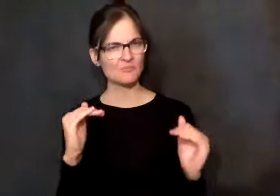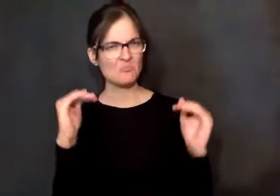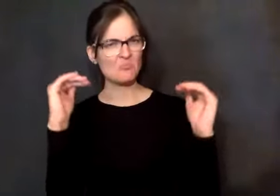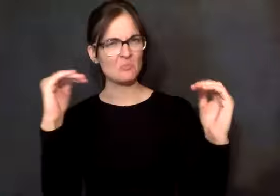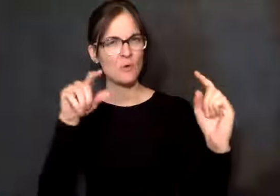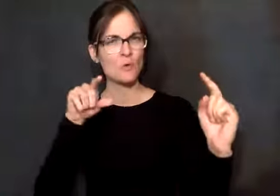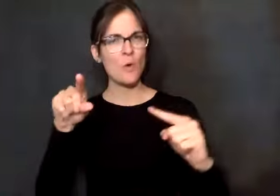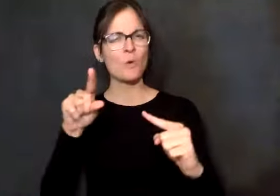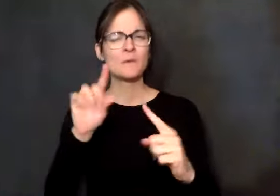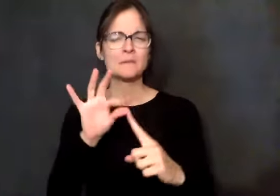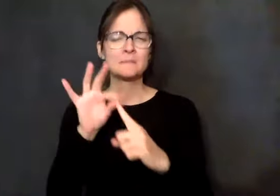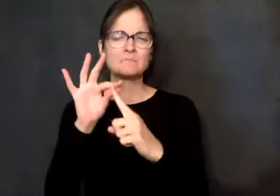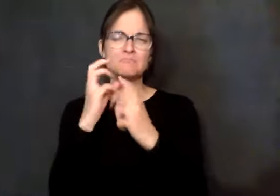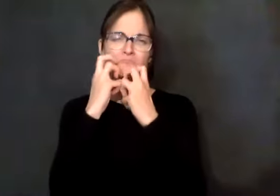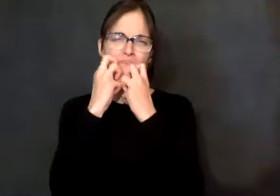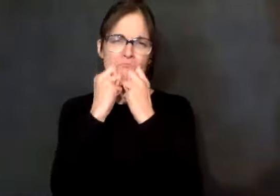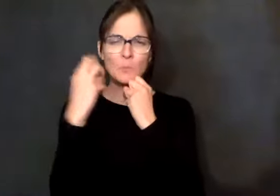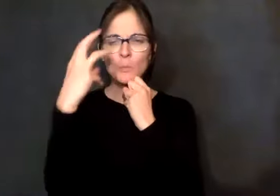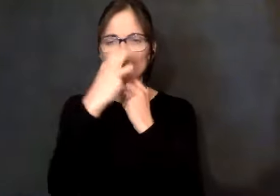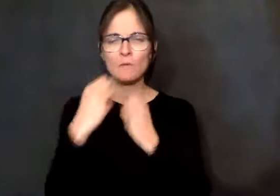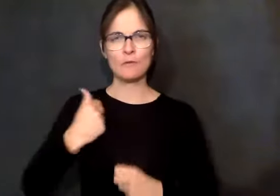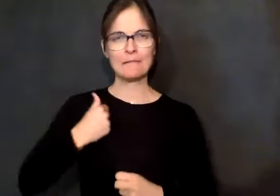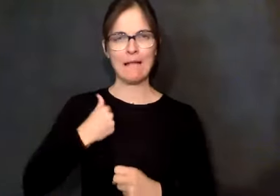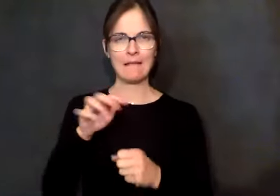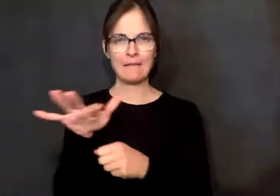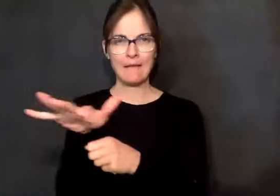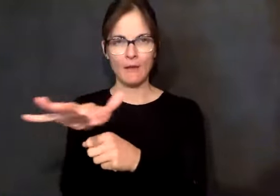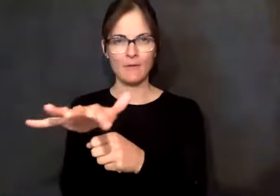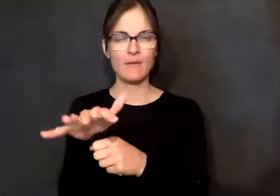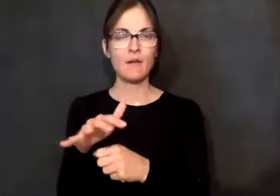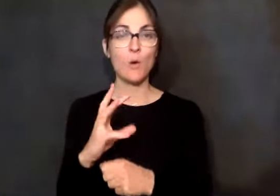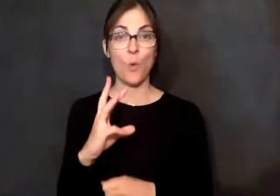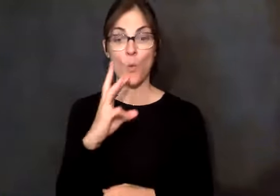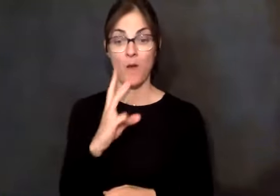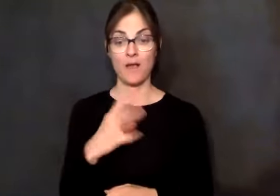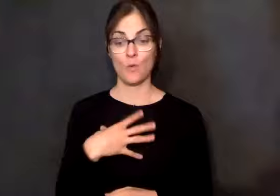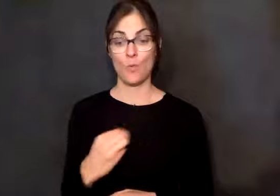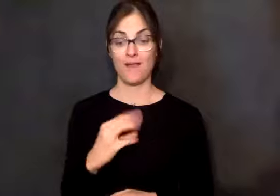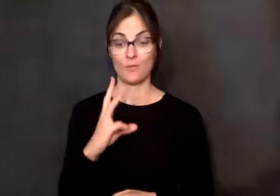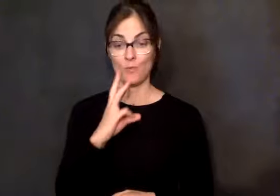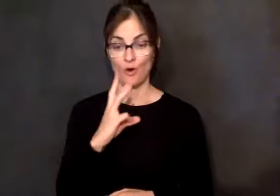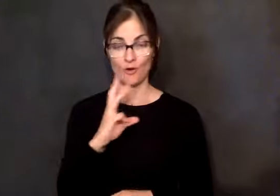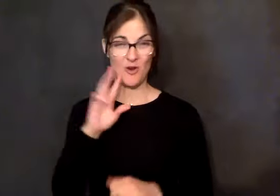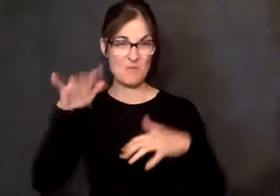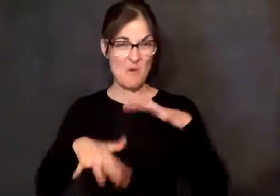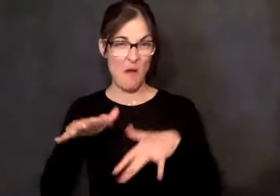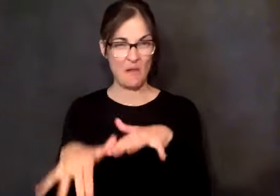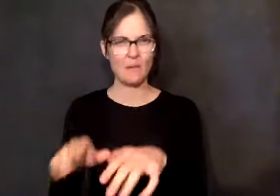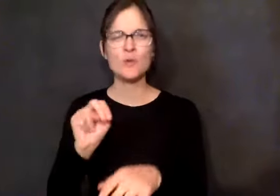didn't set. I mean, it was just shining all the time. And we went down this wild whitewater river called the Nahanni River